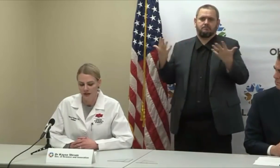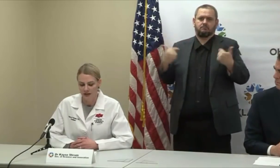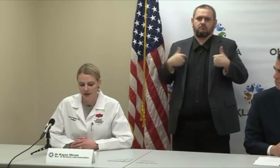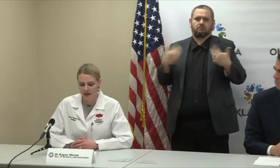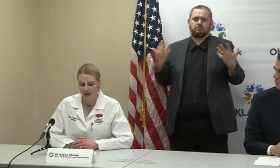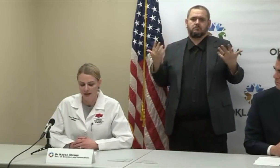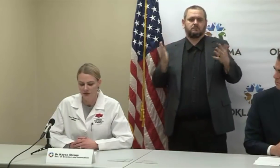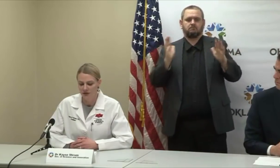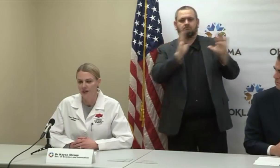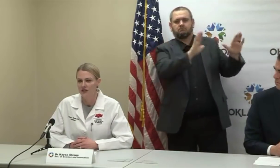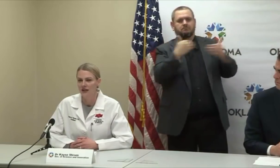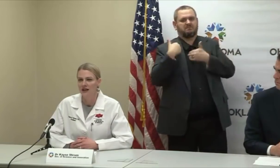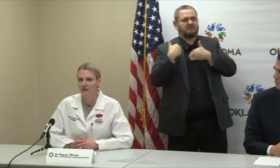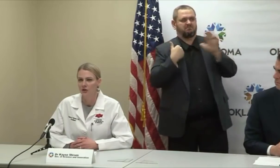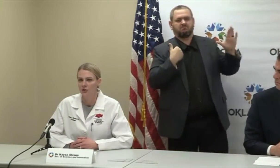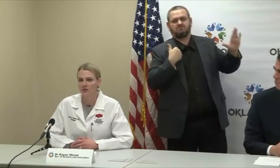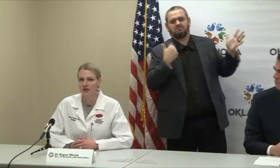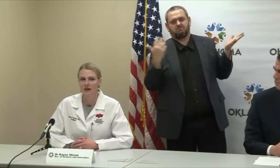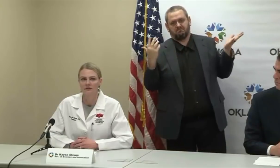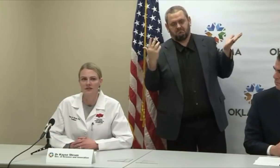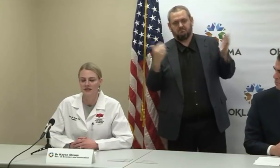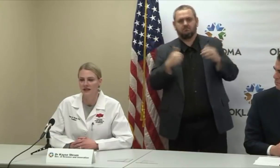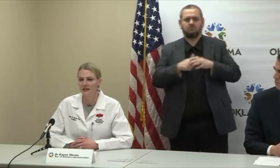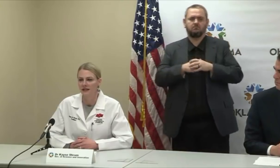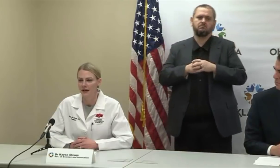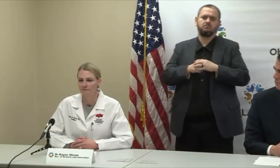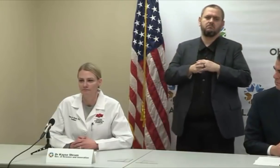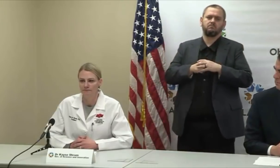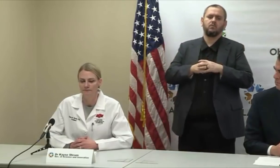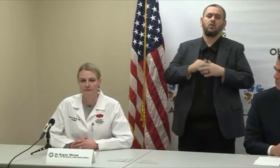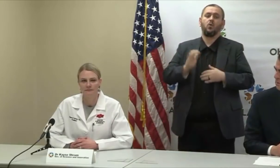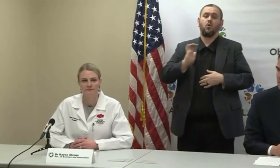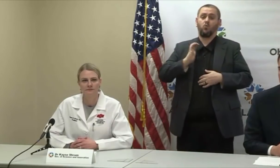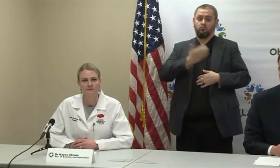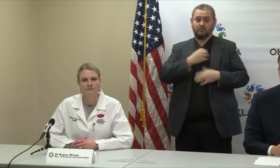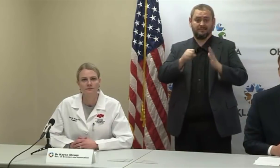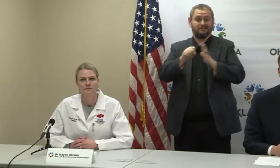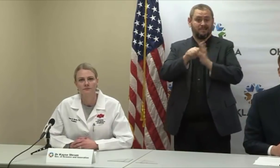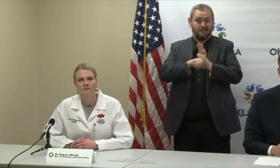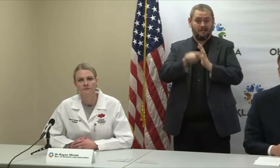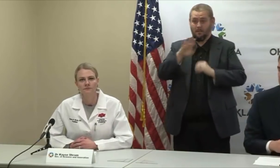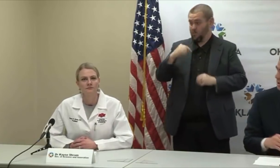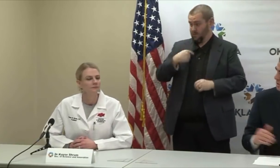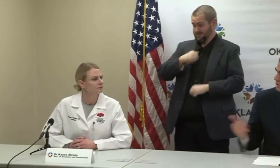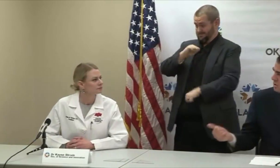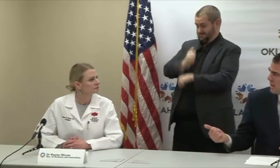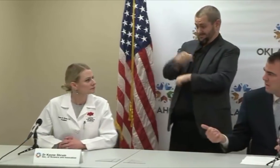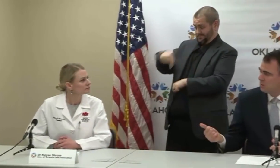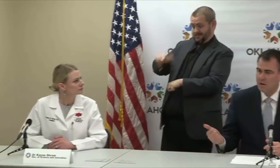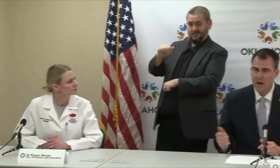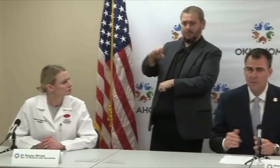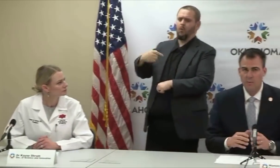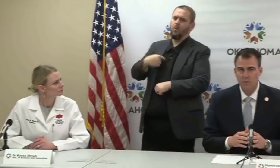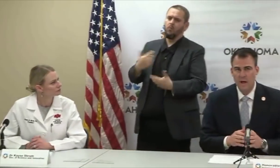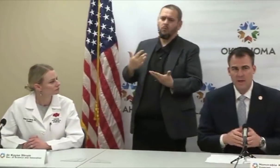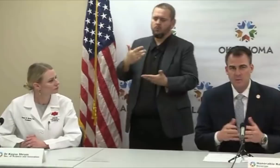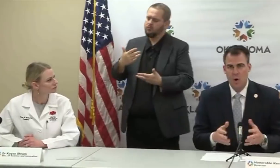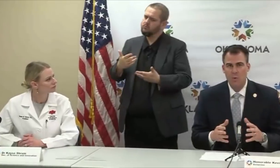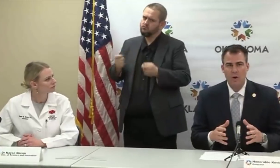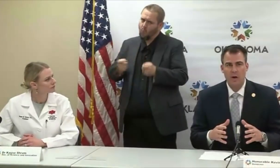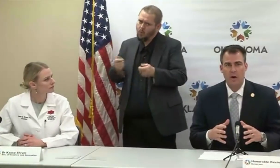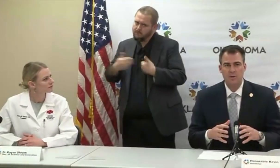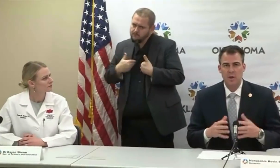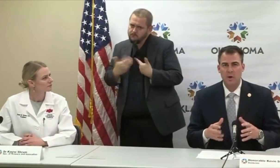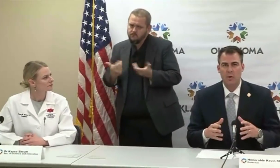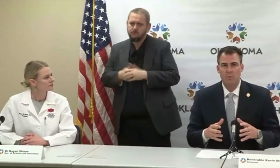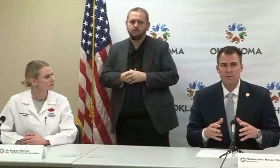the strategy and the goals of the state lab. And just to add on to that, that's